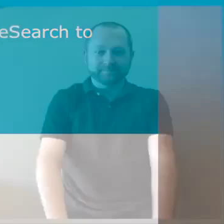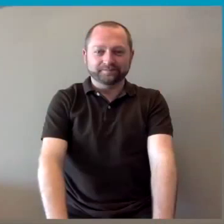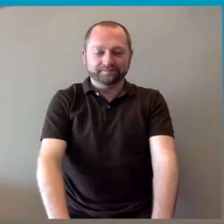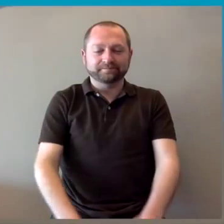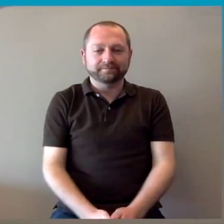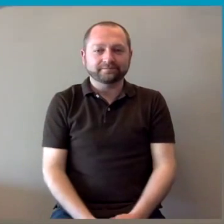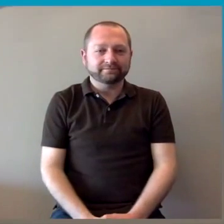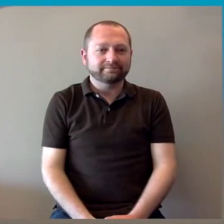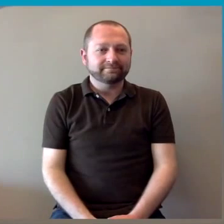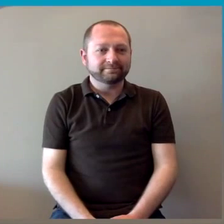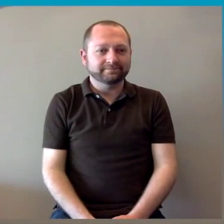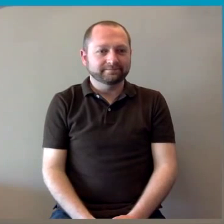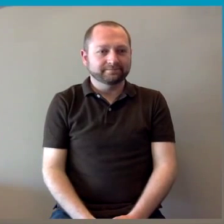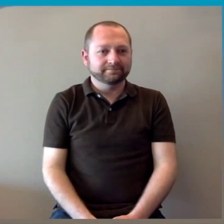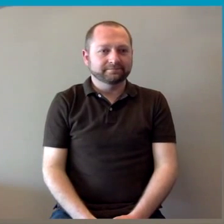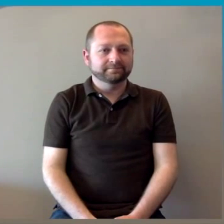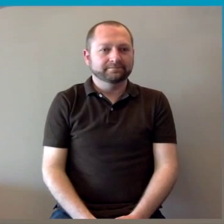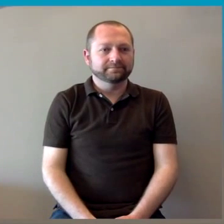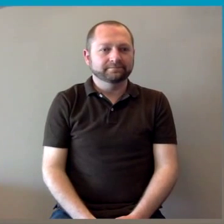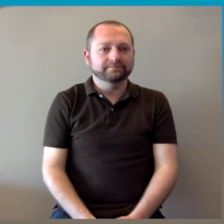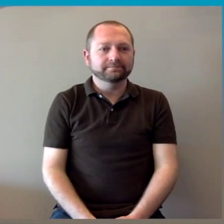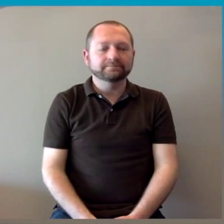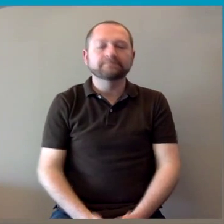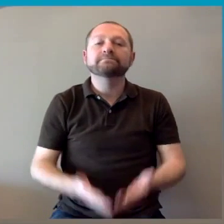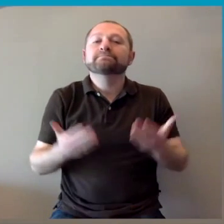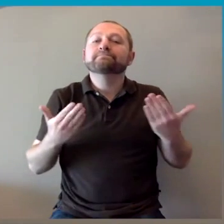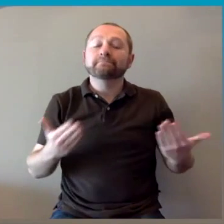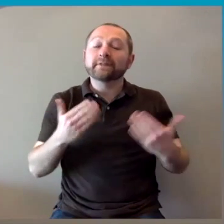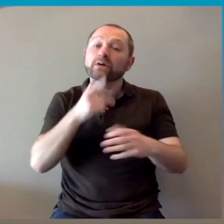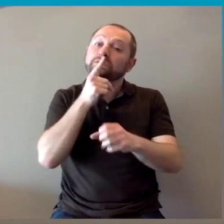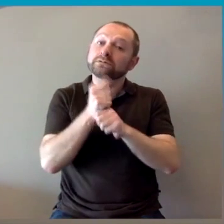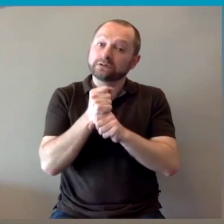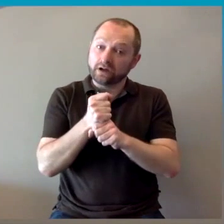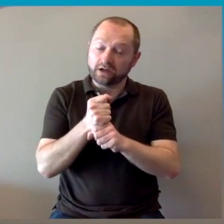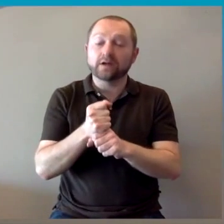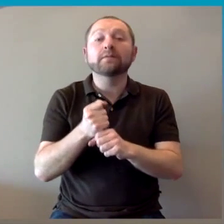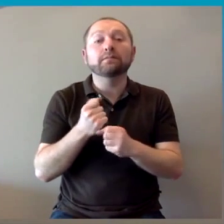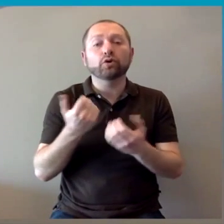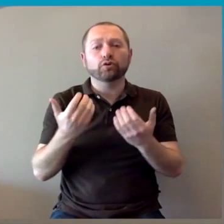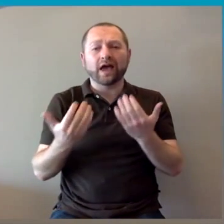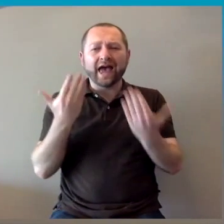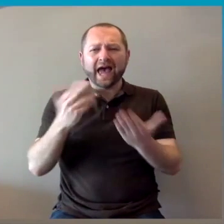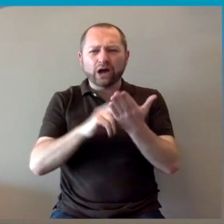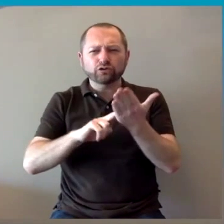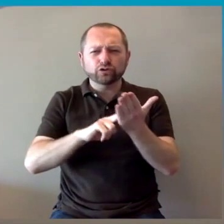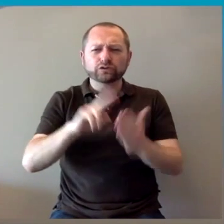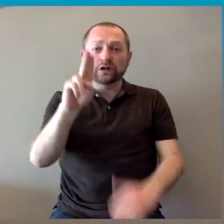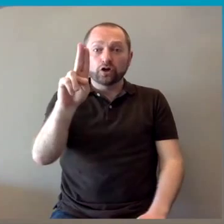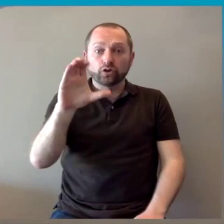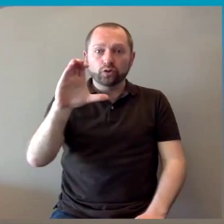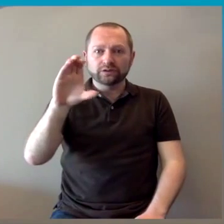So this presentation is going to cover using UCD Library OneSearch to find a book.